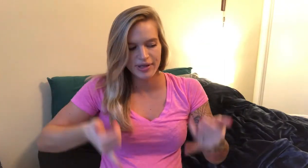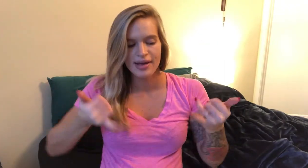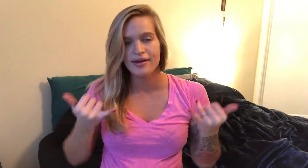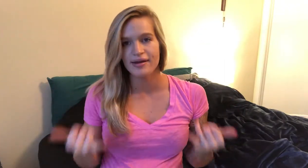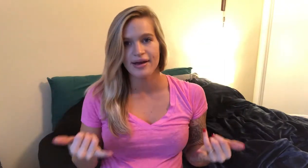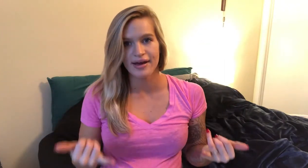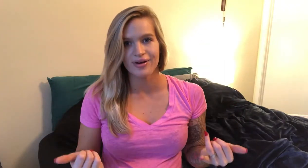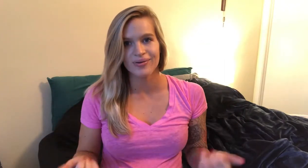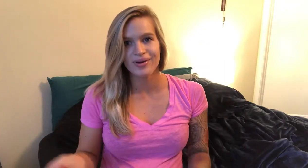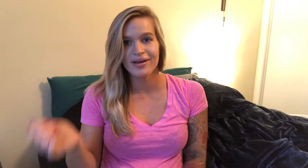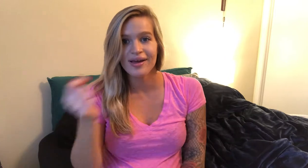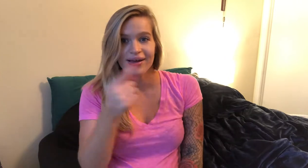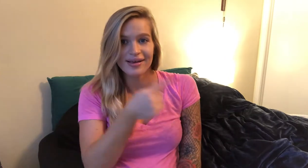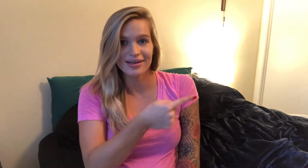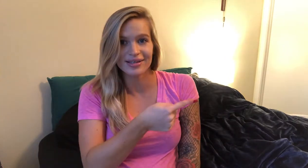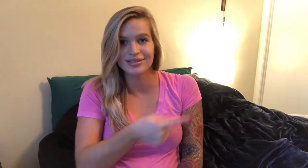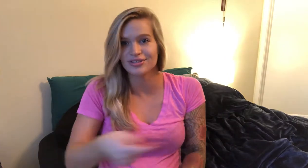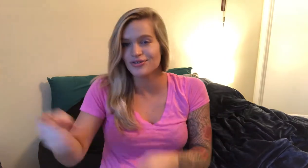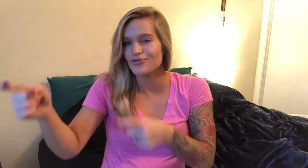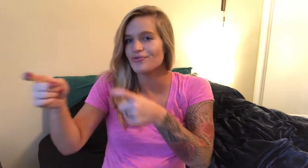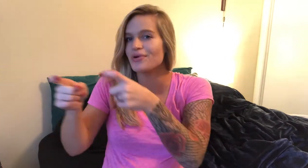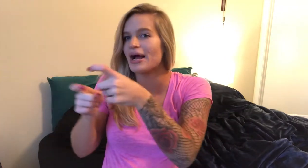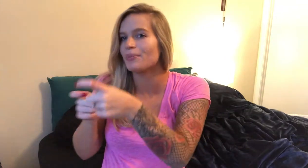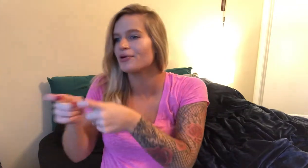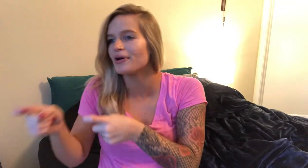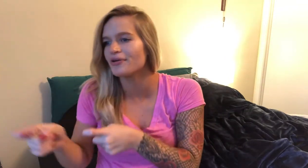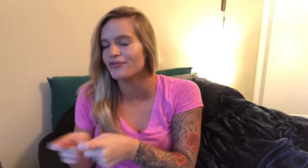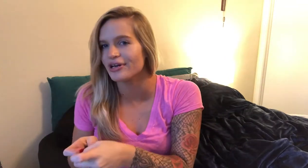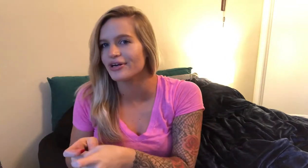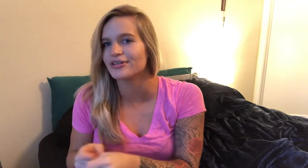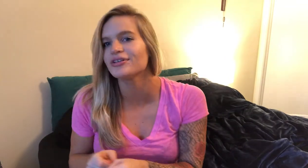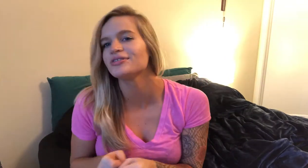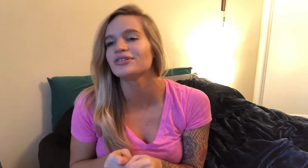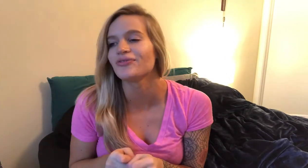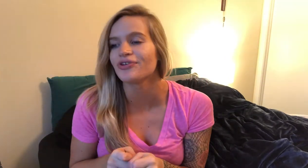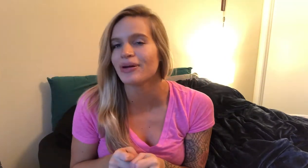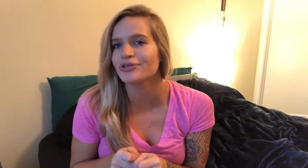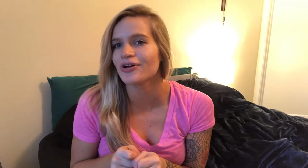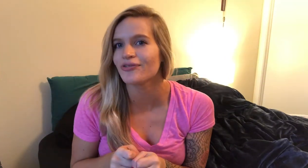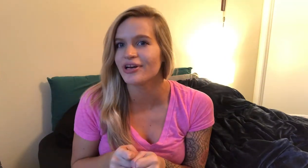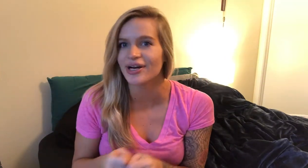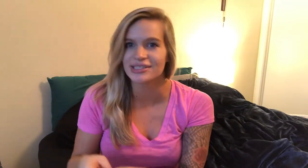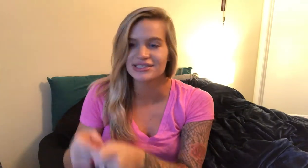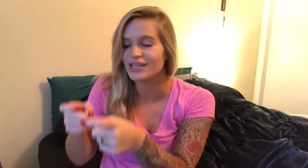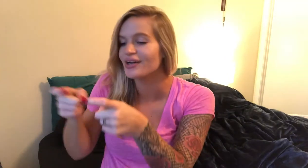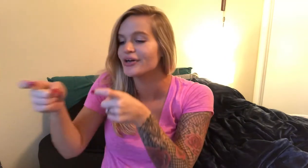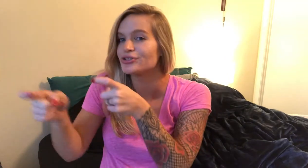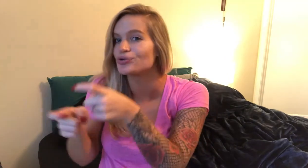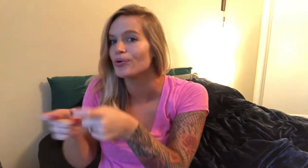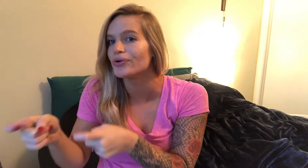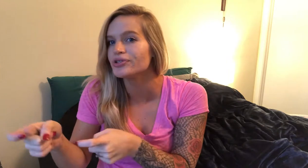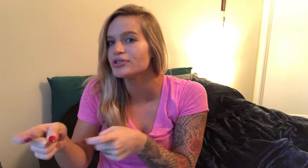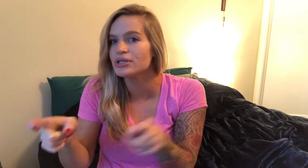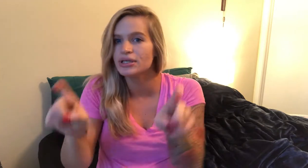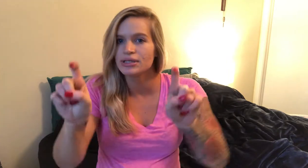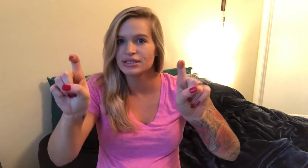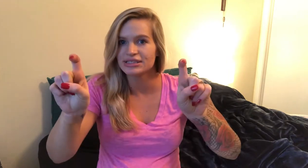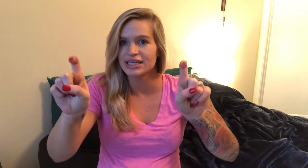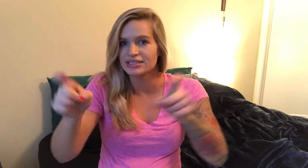now he's wrapped around her finger so for wrapped around her finger I just said controlled let's X